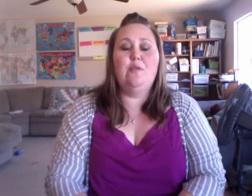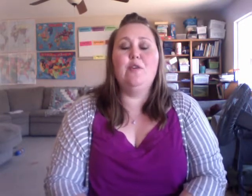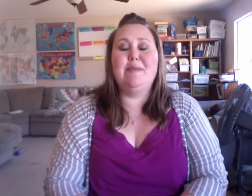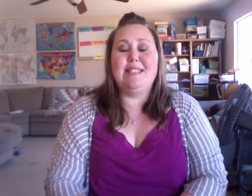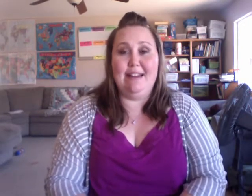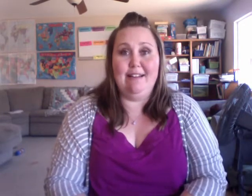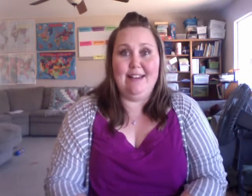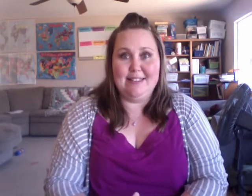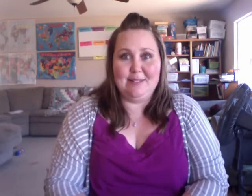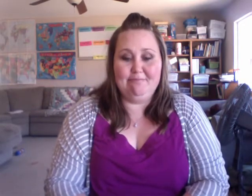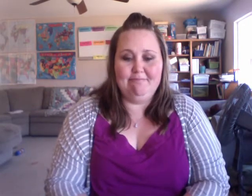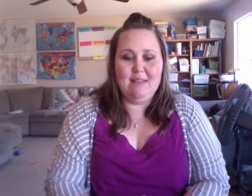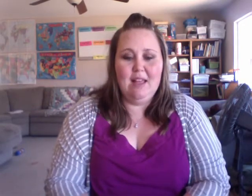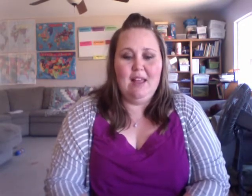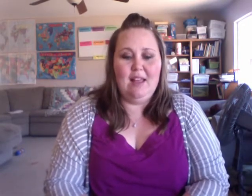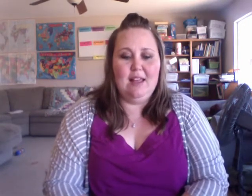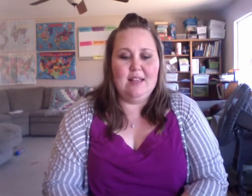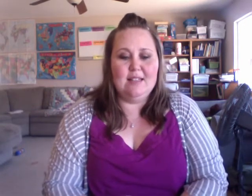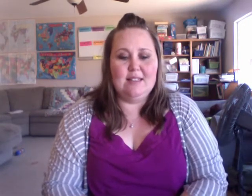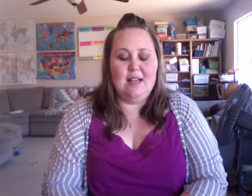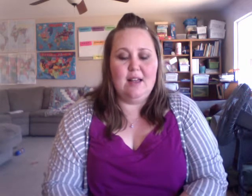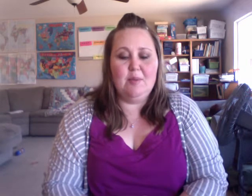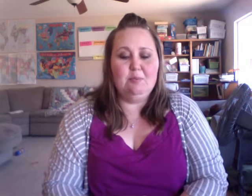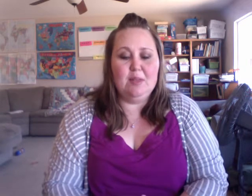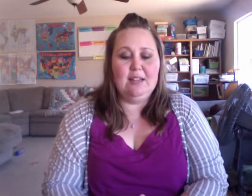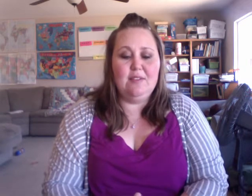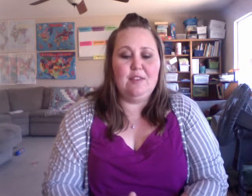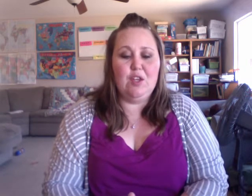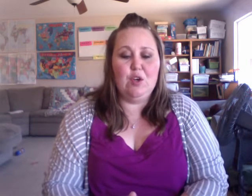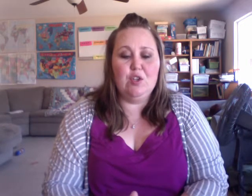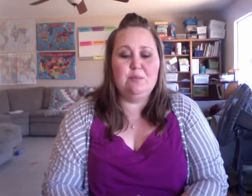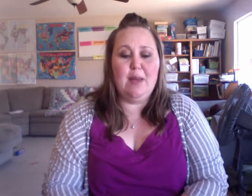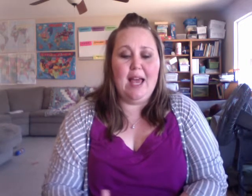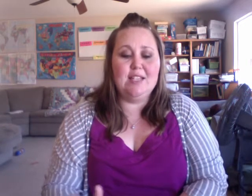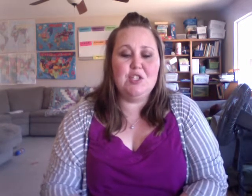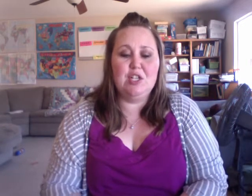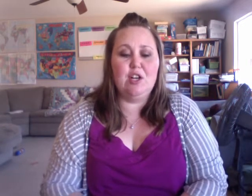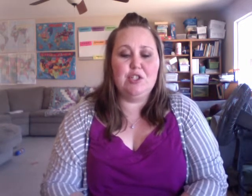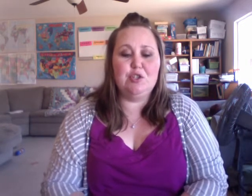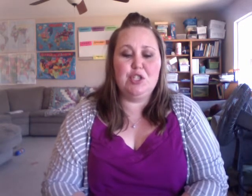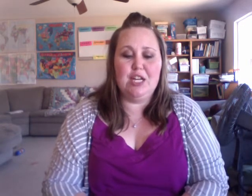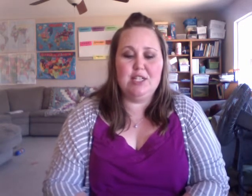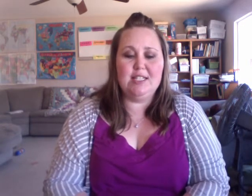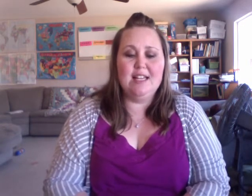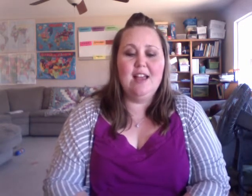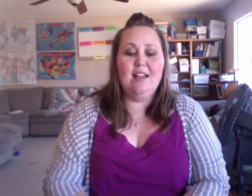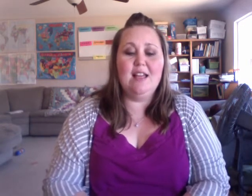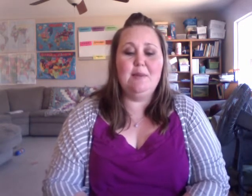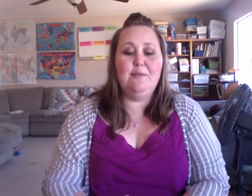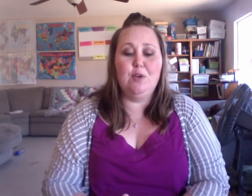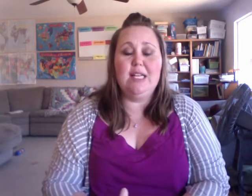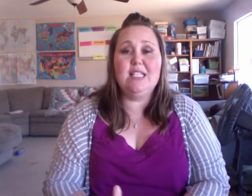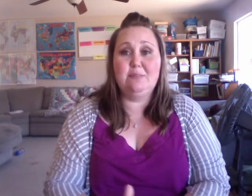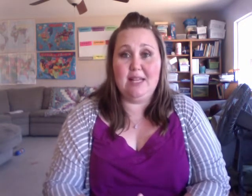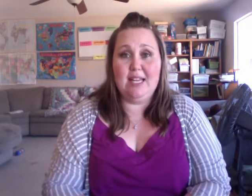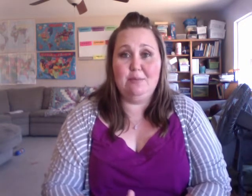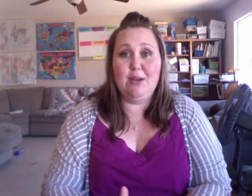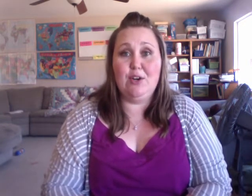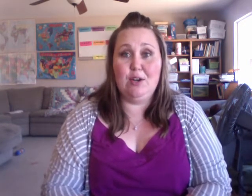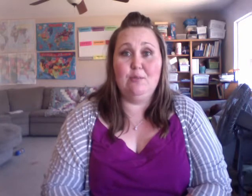So uniformitarianism is the belief that the Earth's past geological changes can be fully explained by current